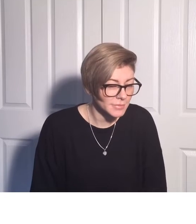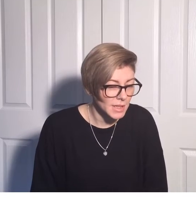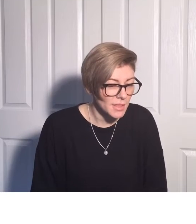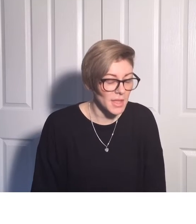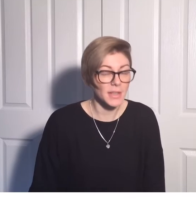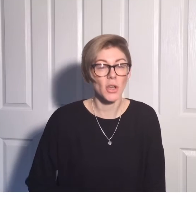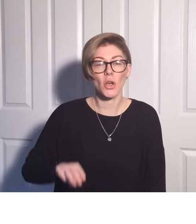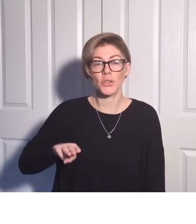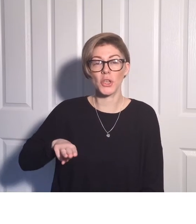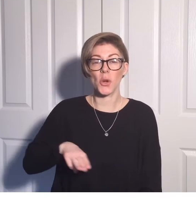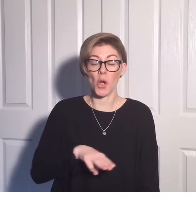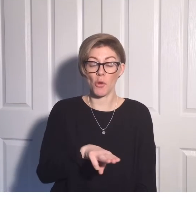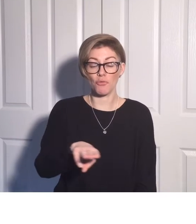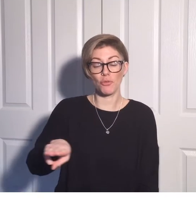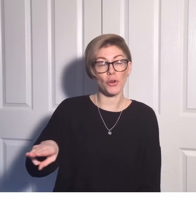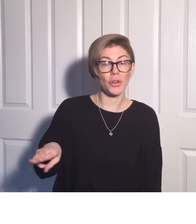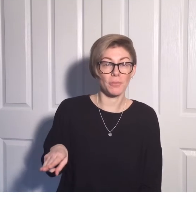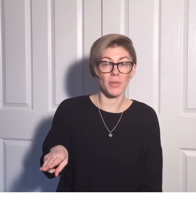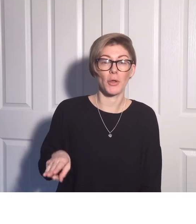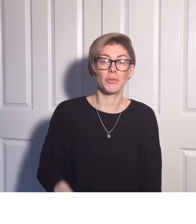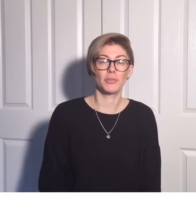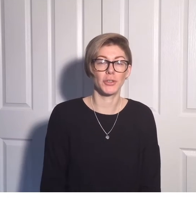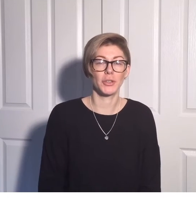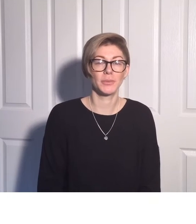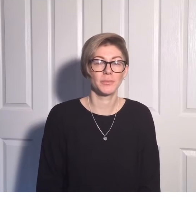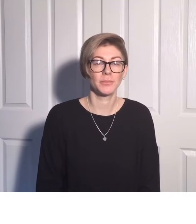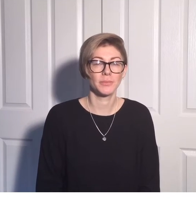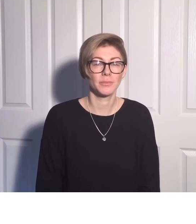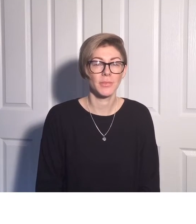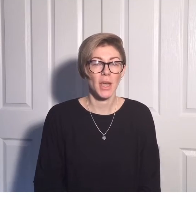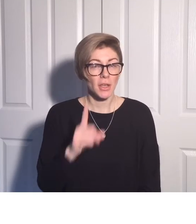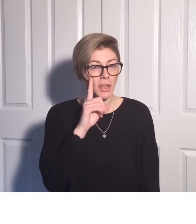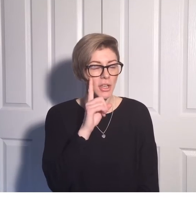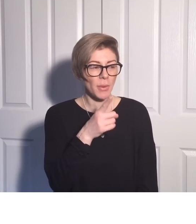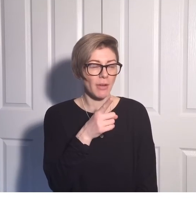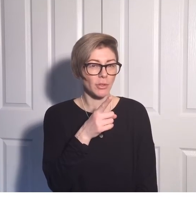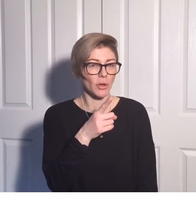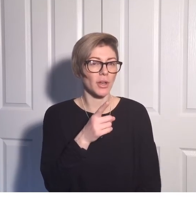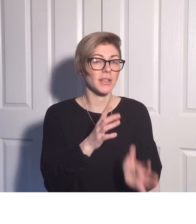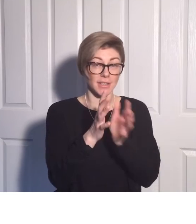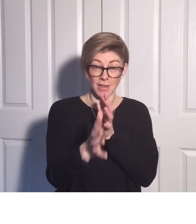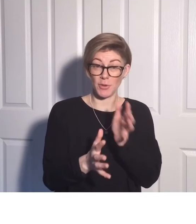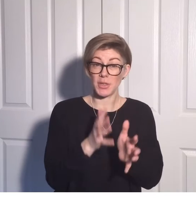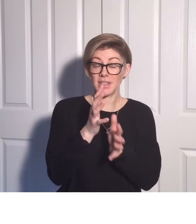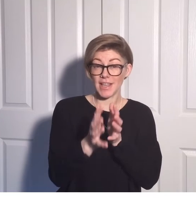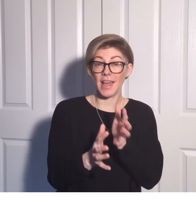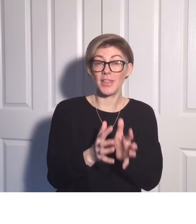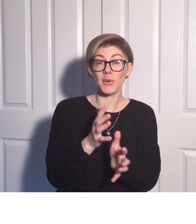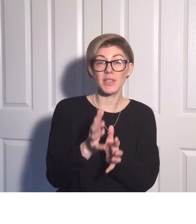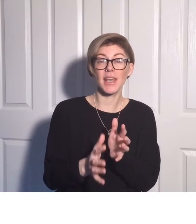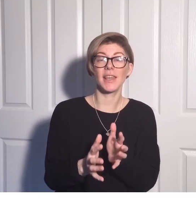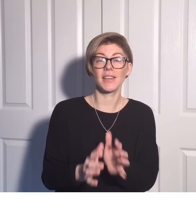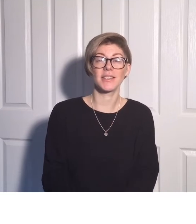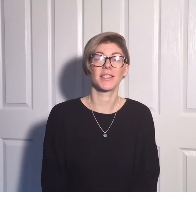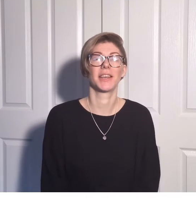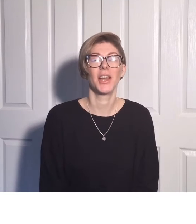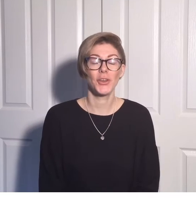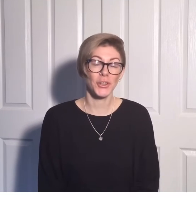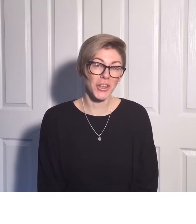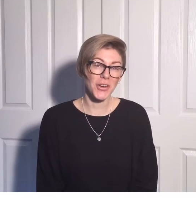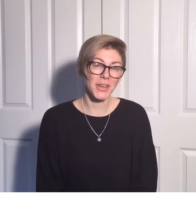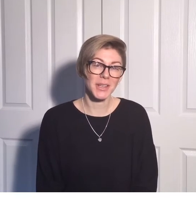There's also a rug on the floor on Can you have a look? See if you can sign those things.